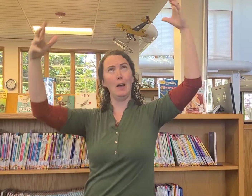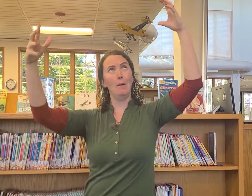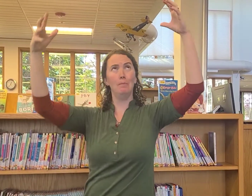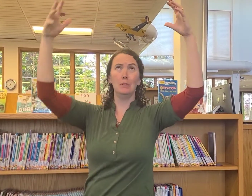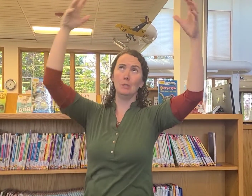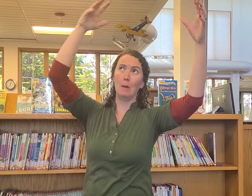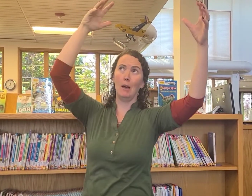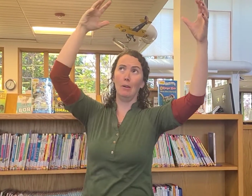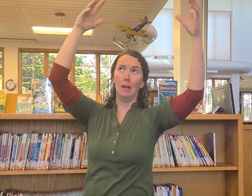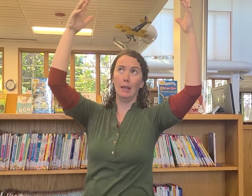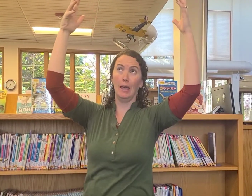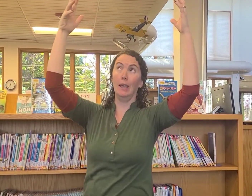up the spout again.